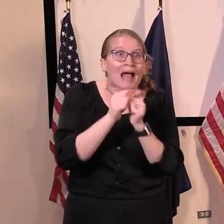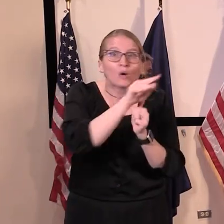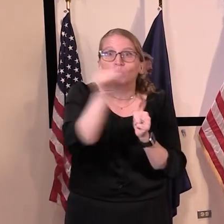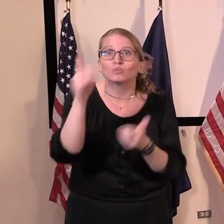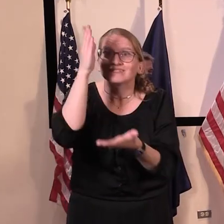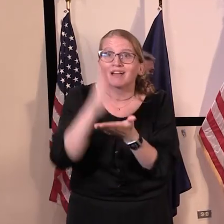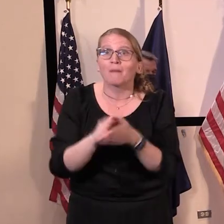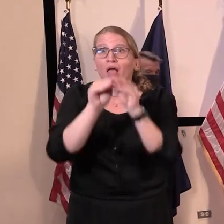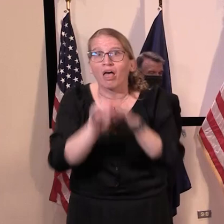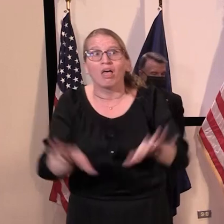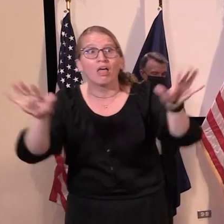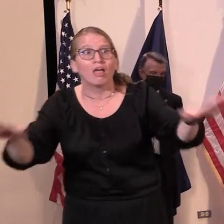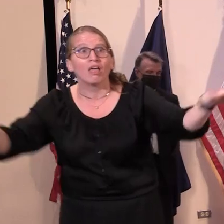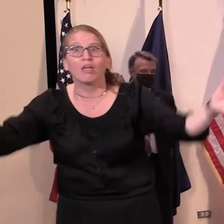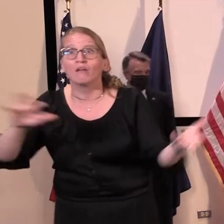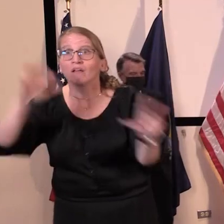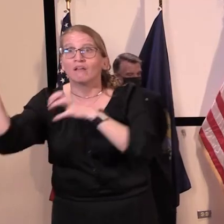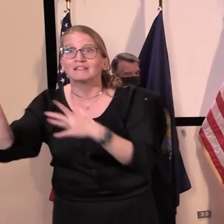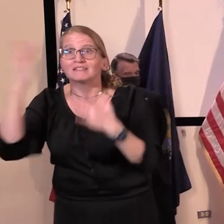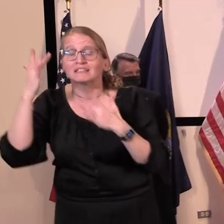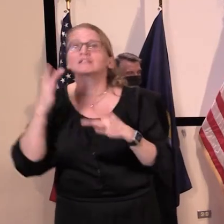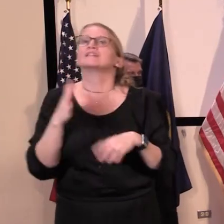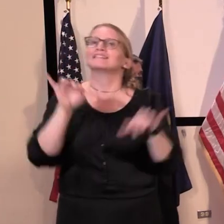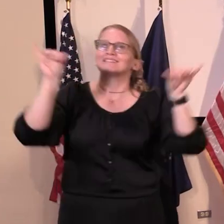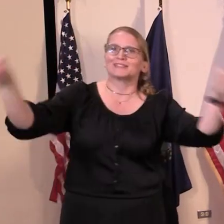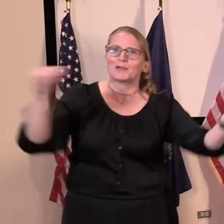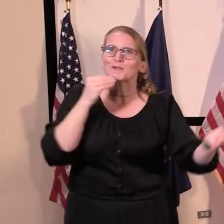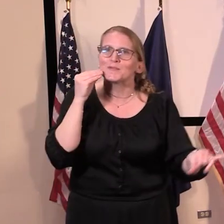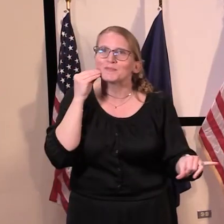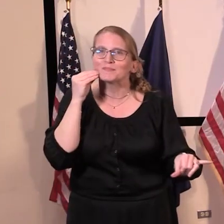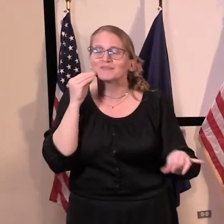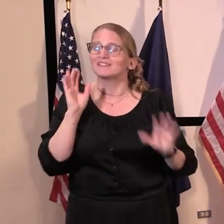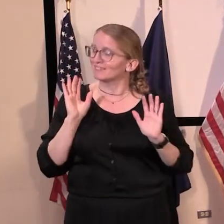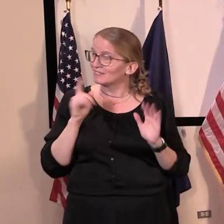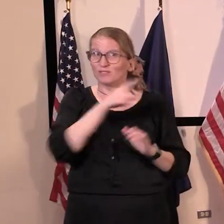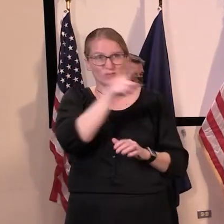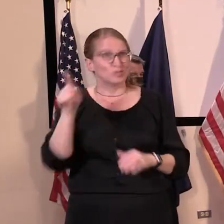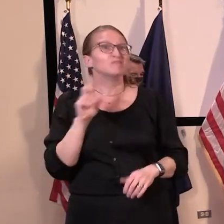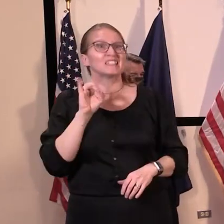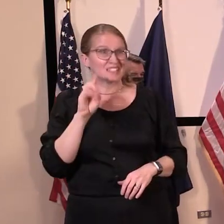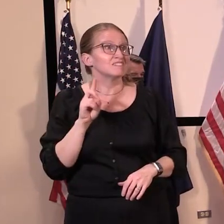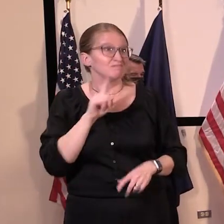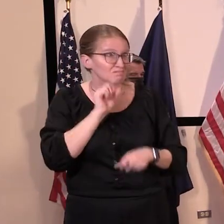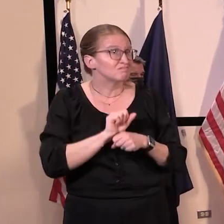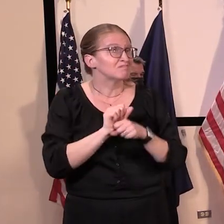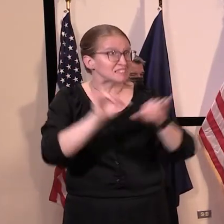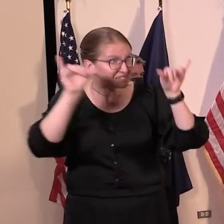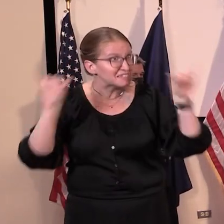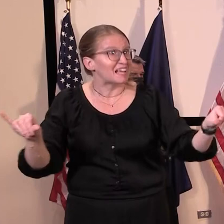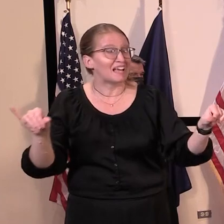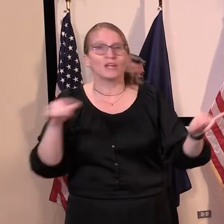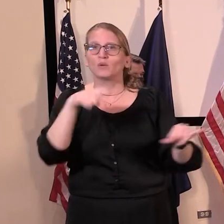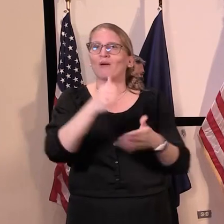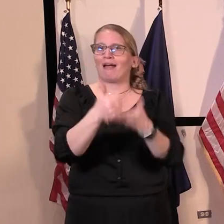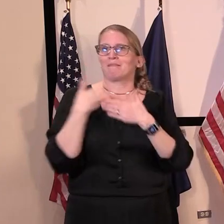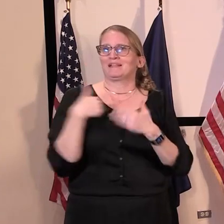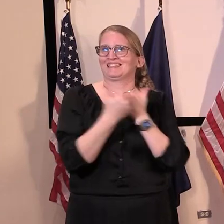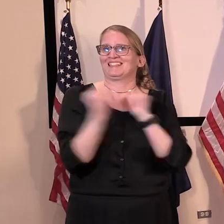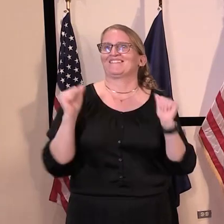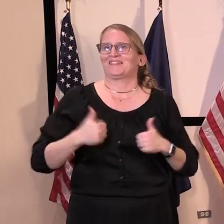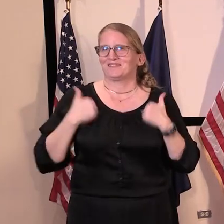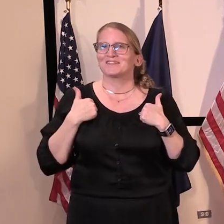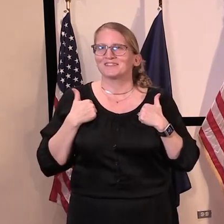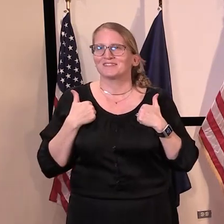together, our mutual sacrifices are helping us to defeat the virus and continue to save lives. On our next slide,